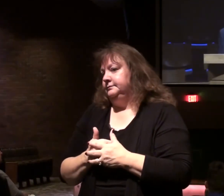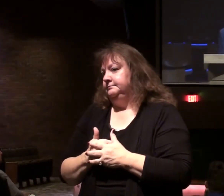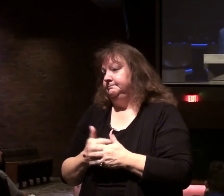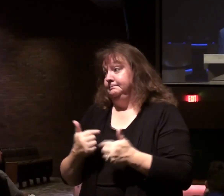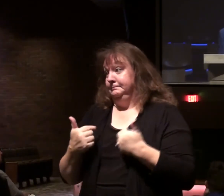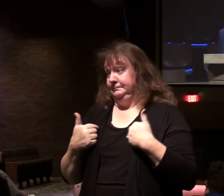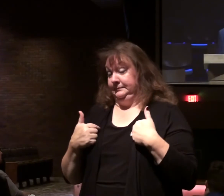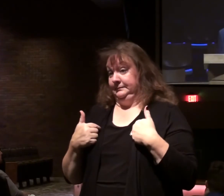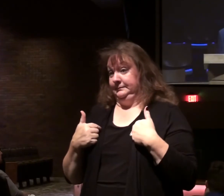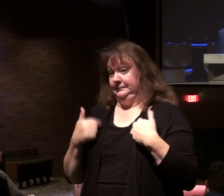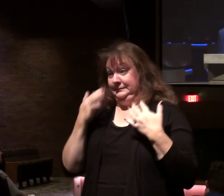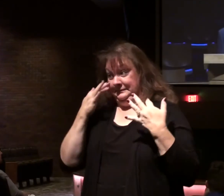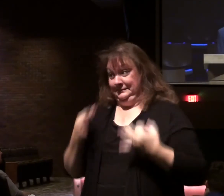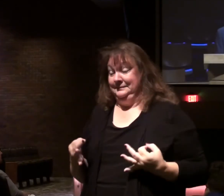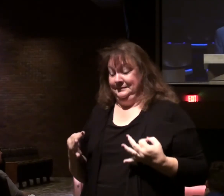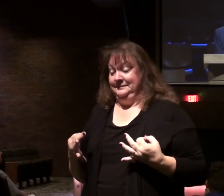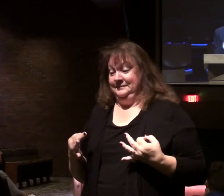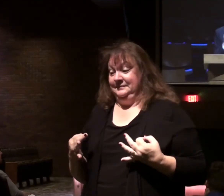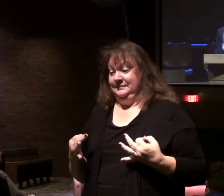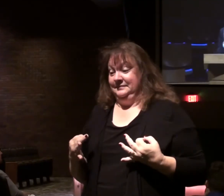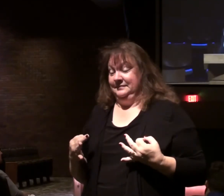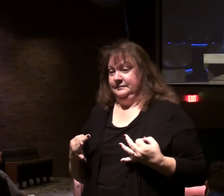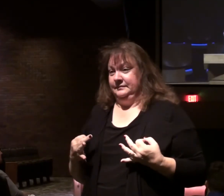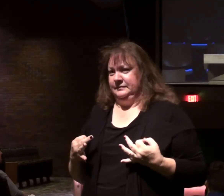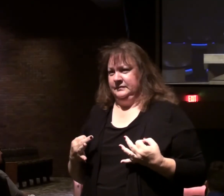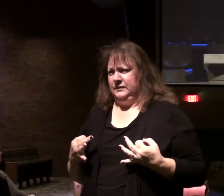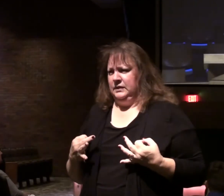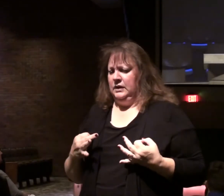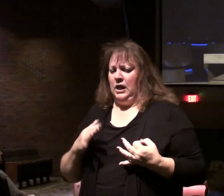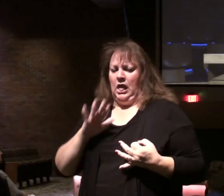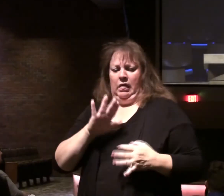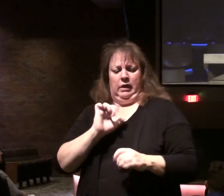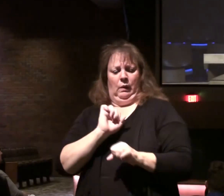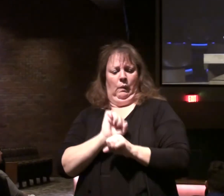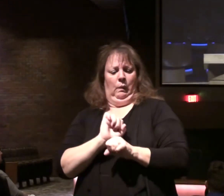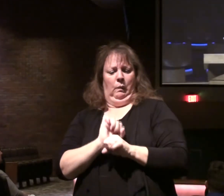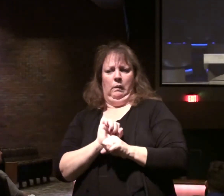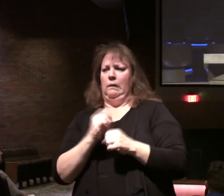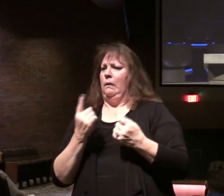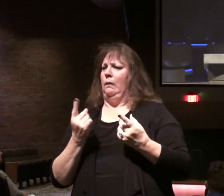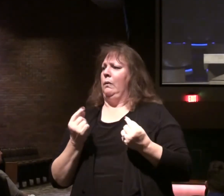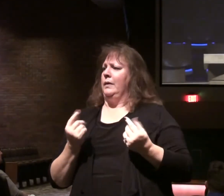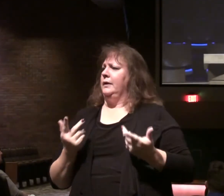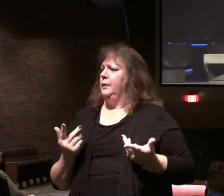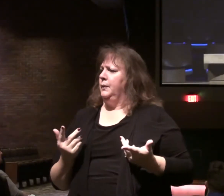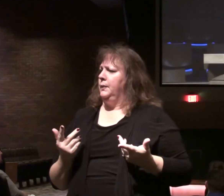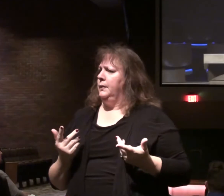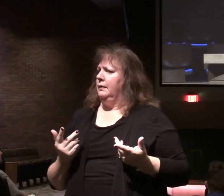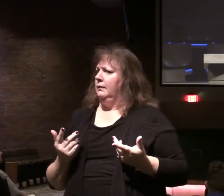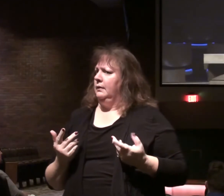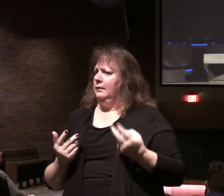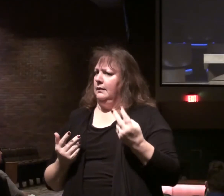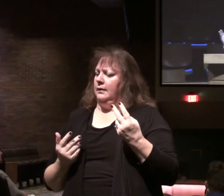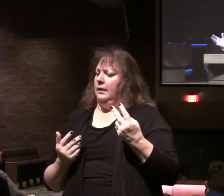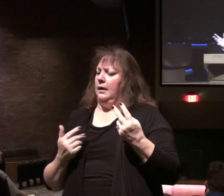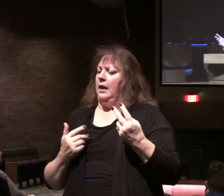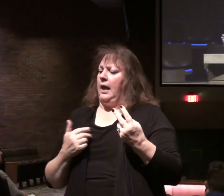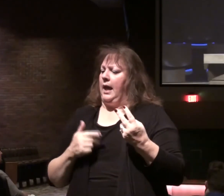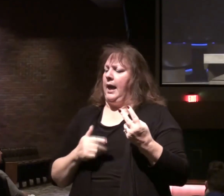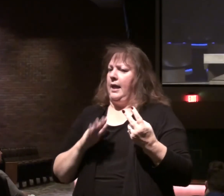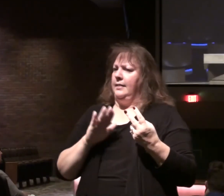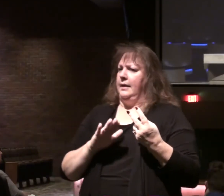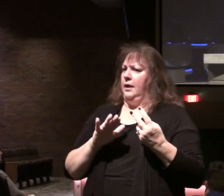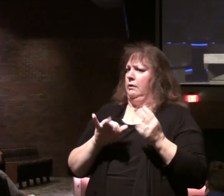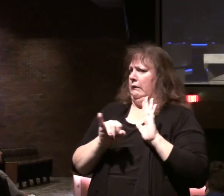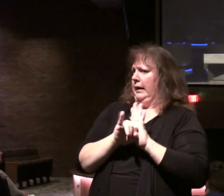to handle it, first we're going to look at the ministry of these two prophetic witnesses. And then we'll look at